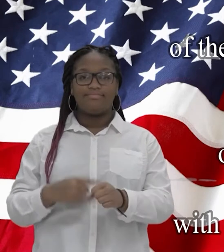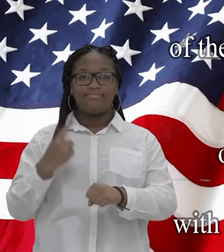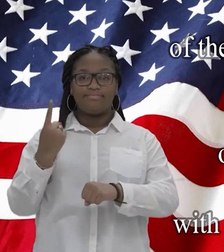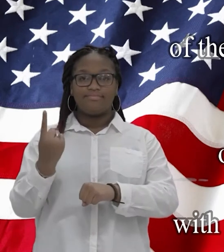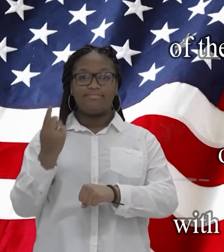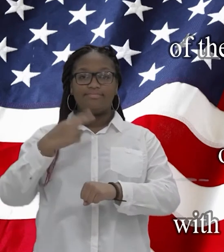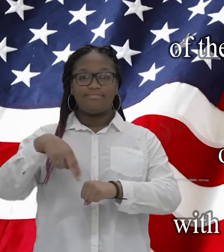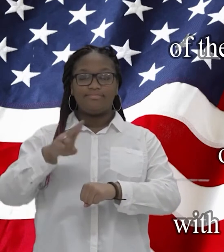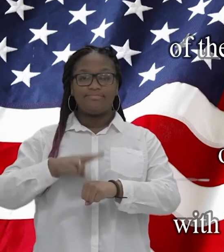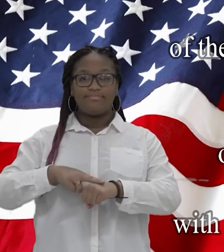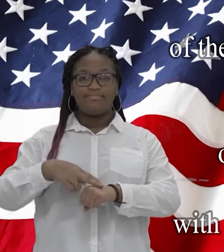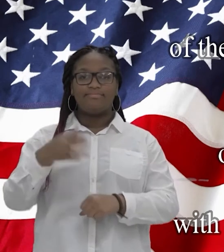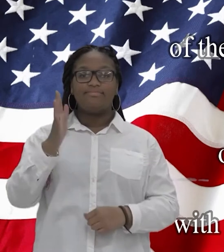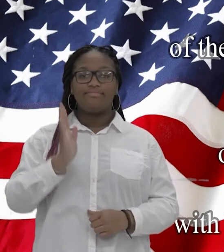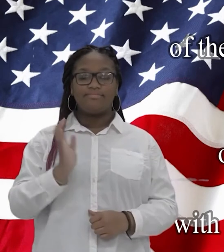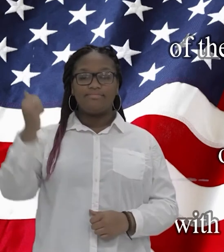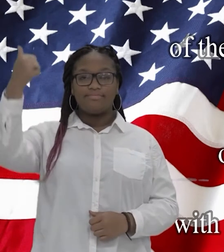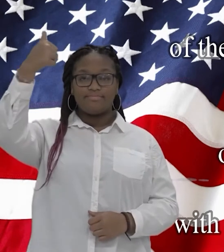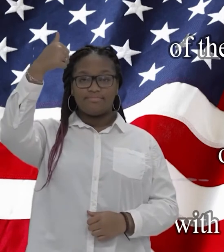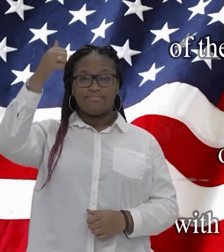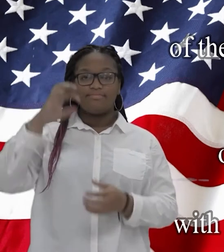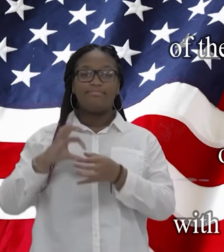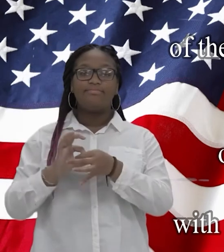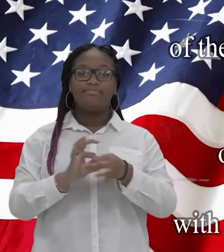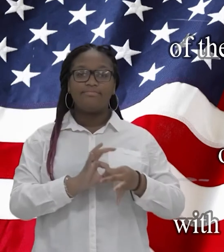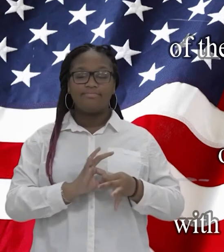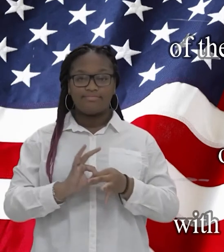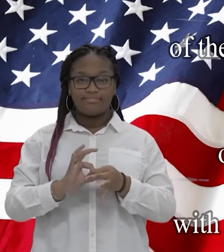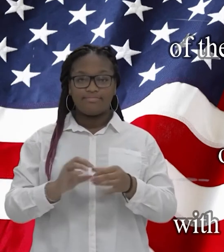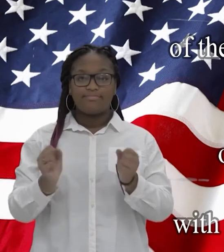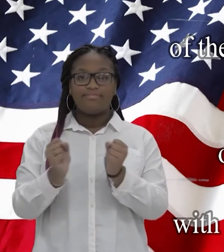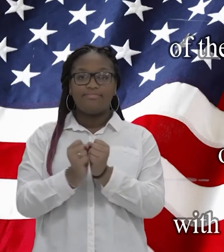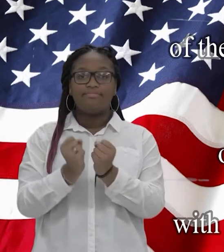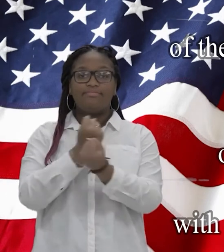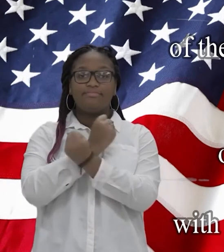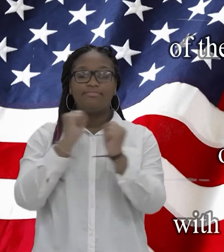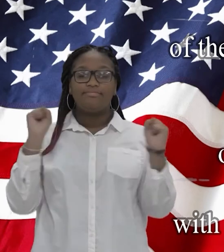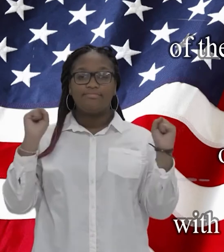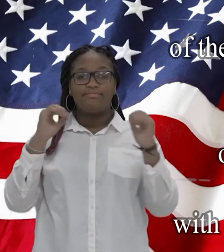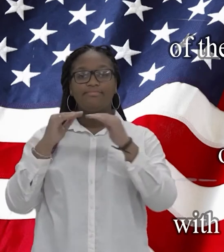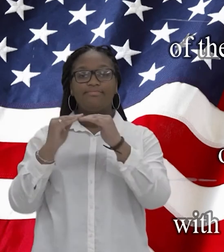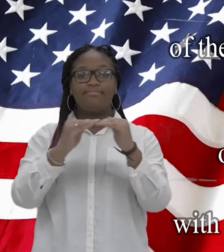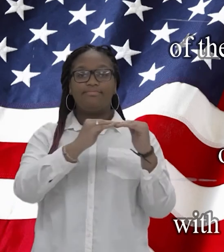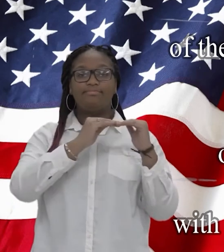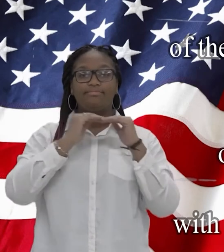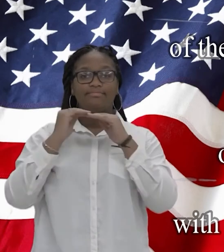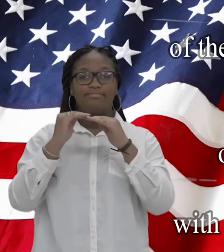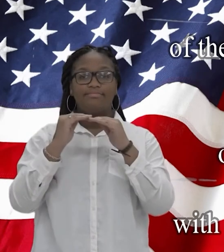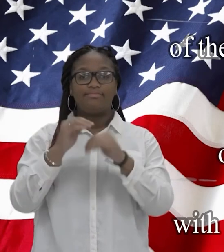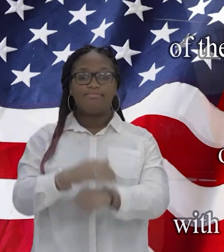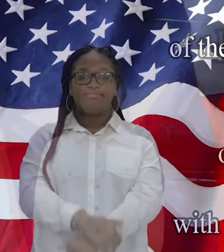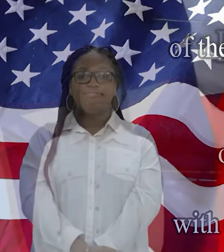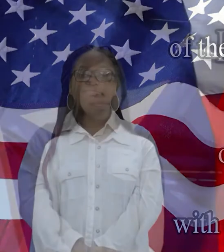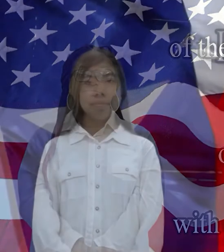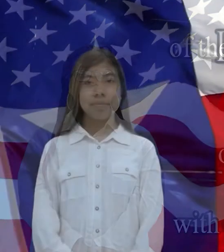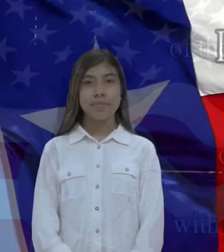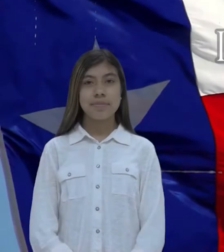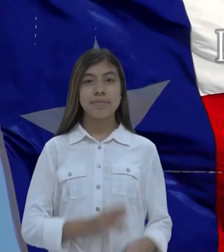one nation under god indivisible with liberty and justice for all honor